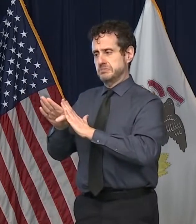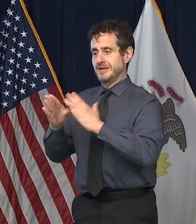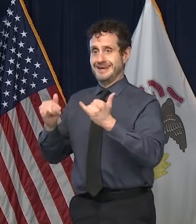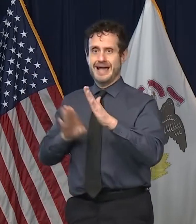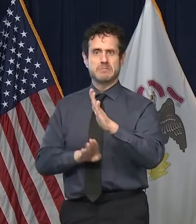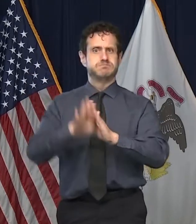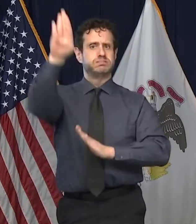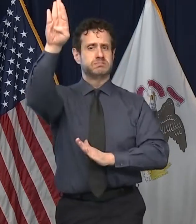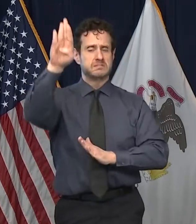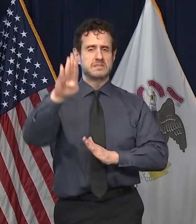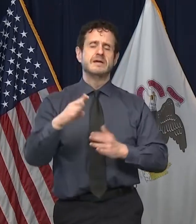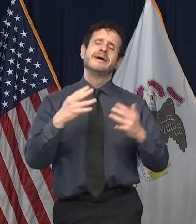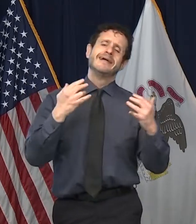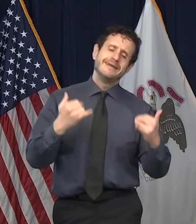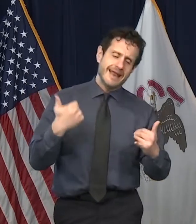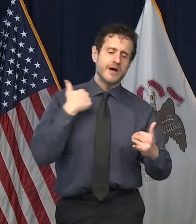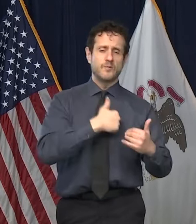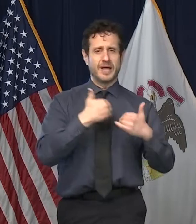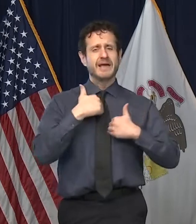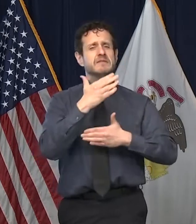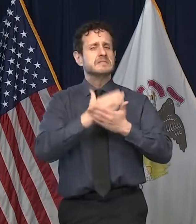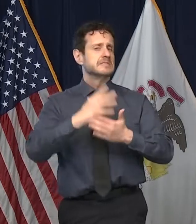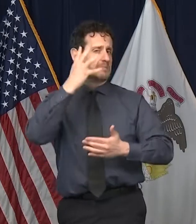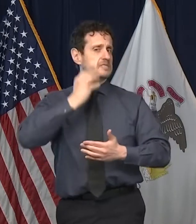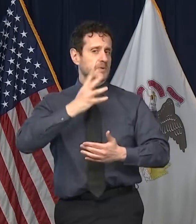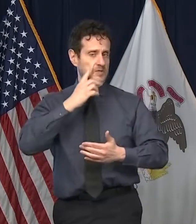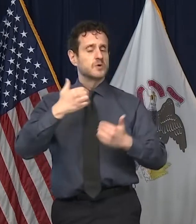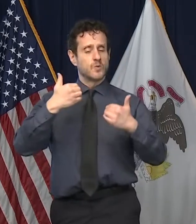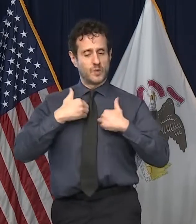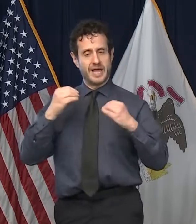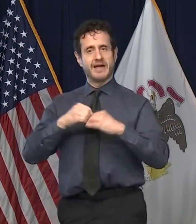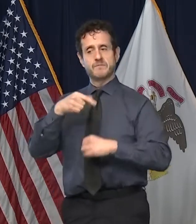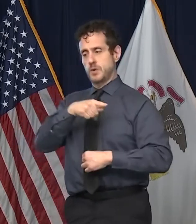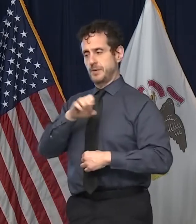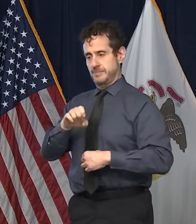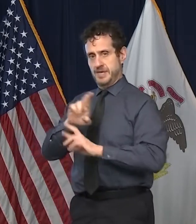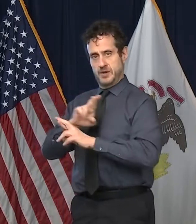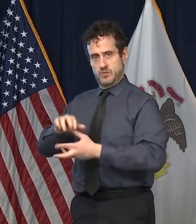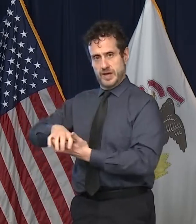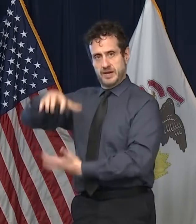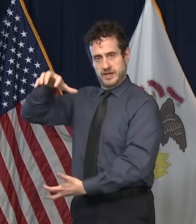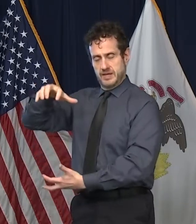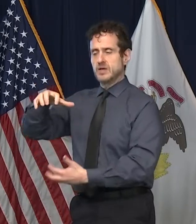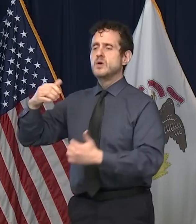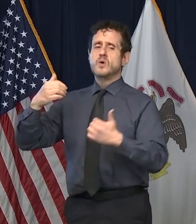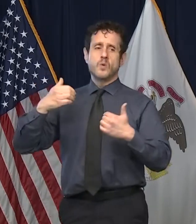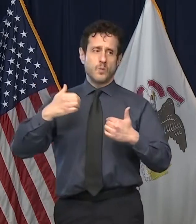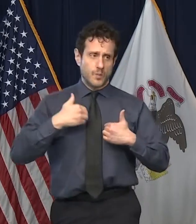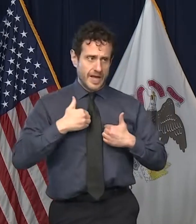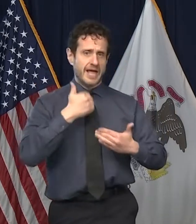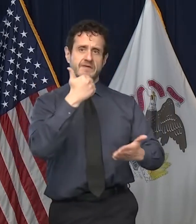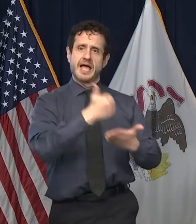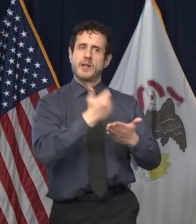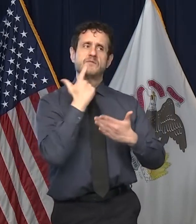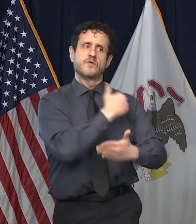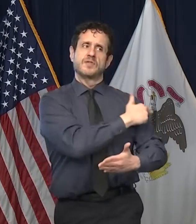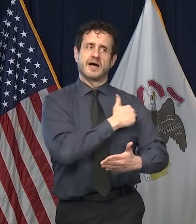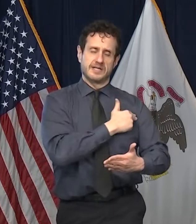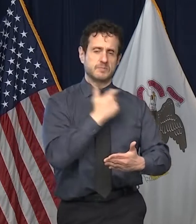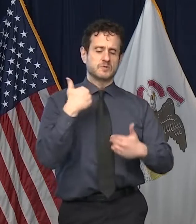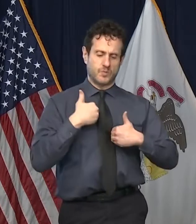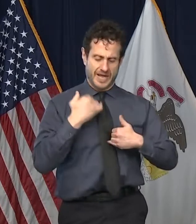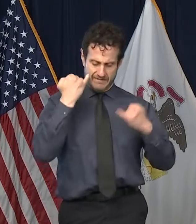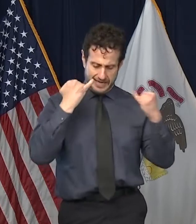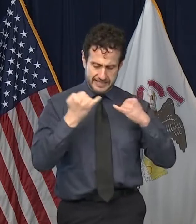to this virus now, so we have significant stockpiles of PPE. We have overflow capacity that's already planned